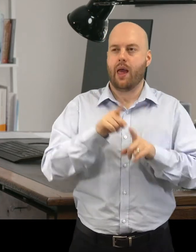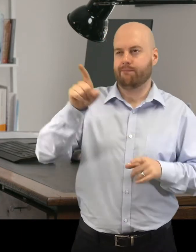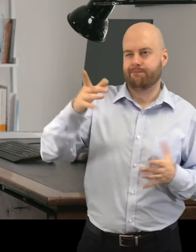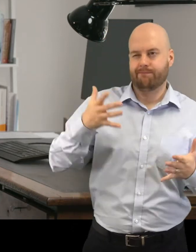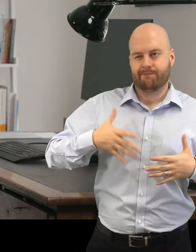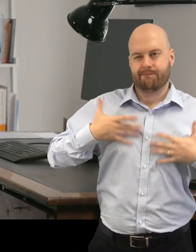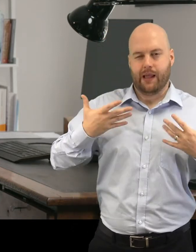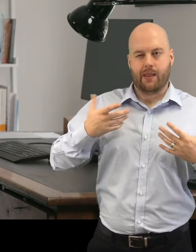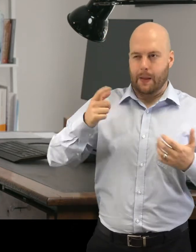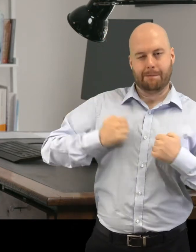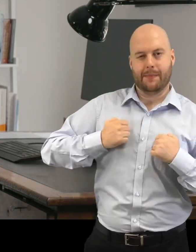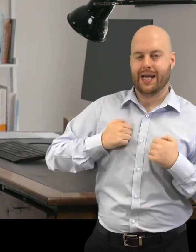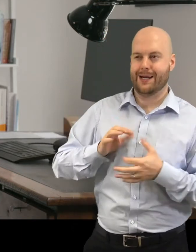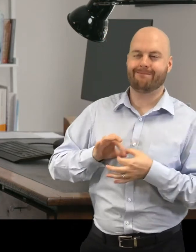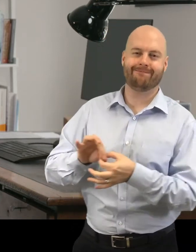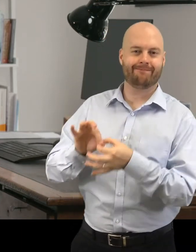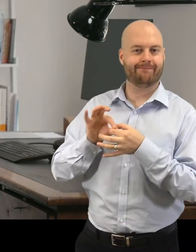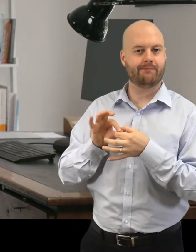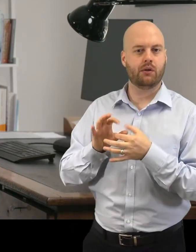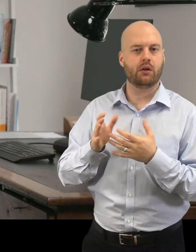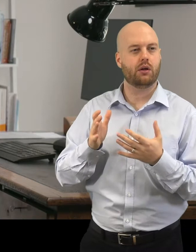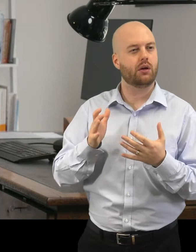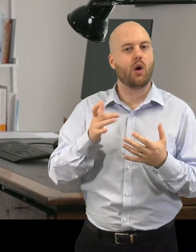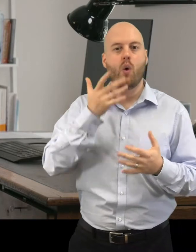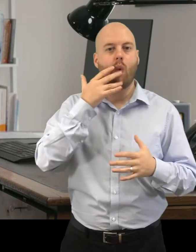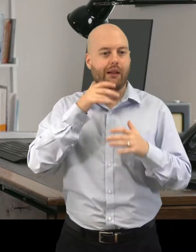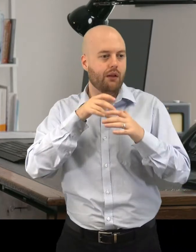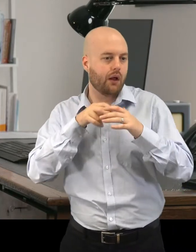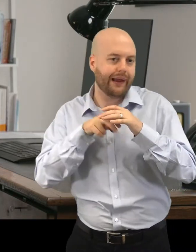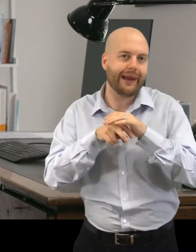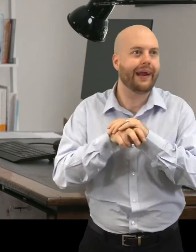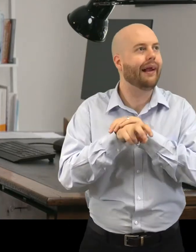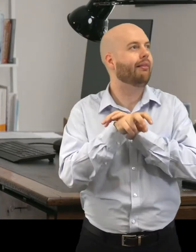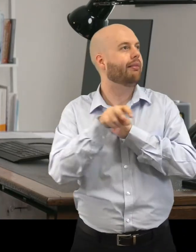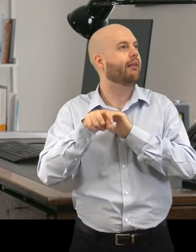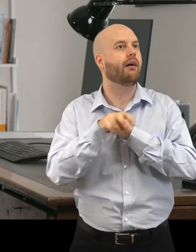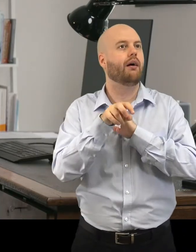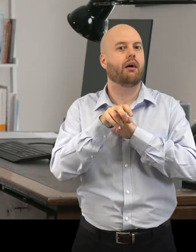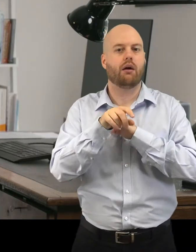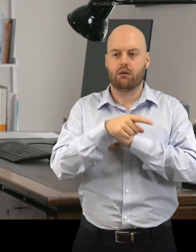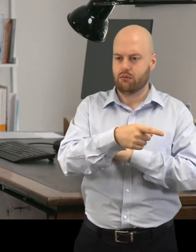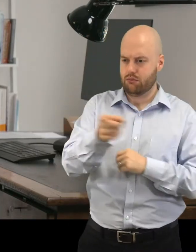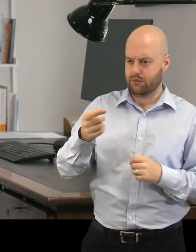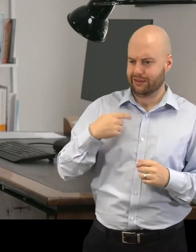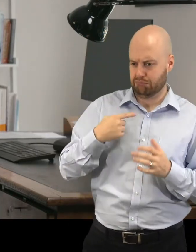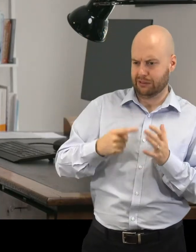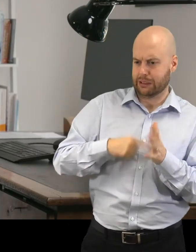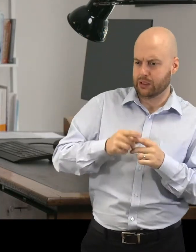feels that when they step over the threshold, they are looking at the world, that belong to them as taxpayers, as